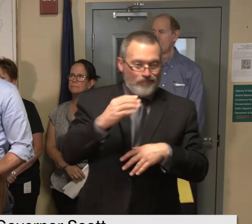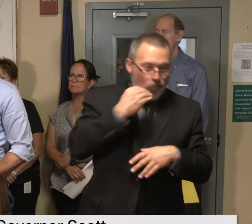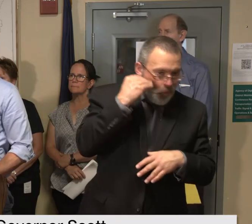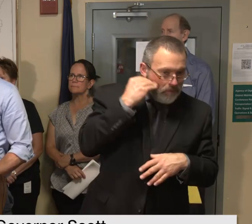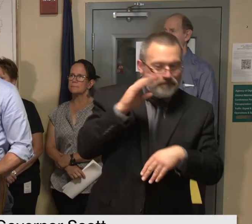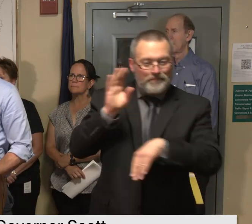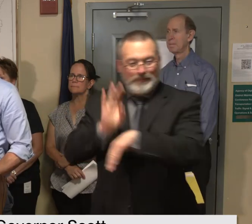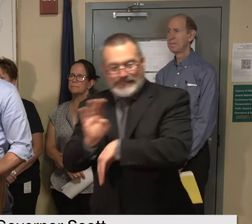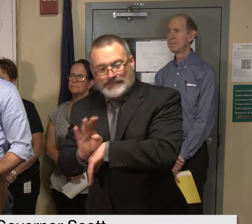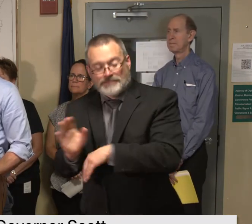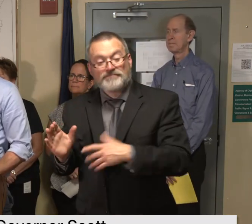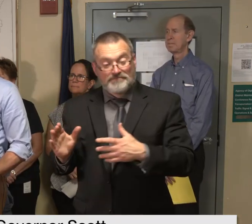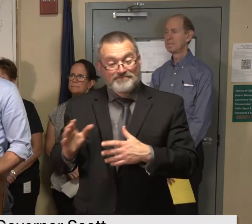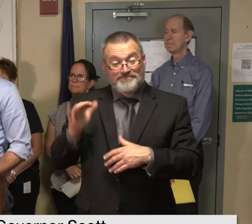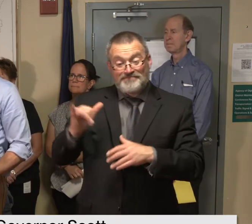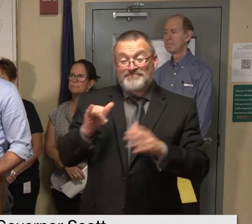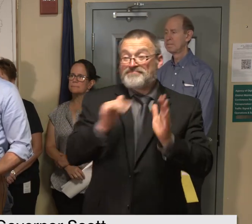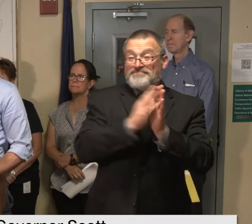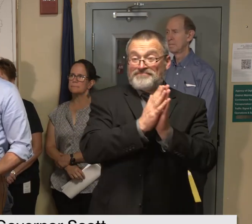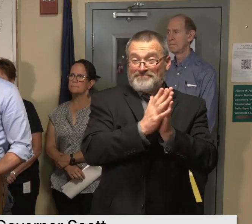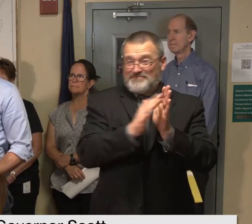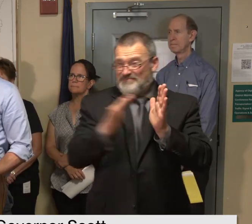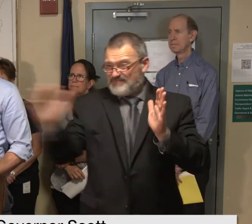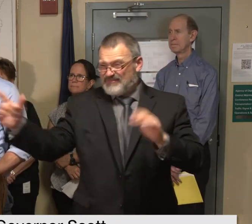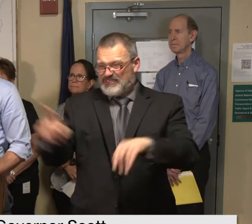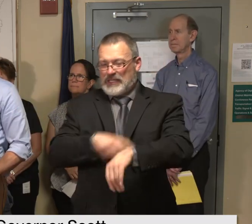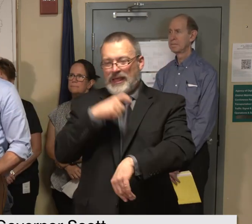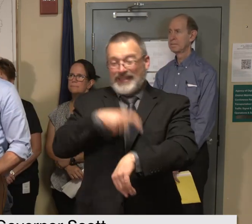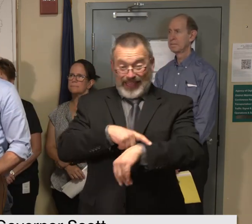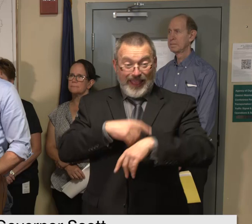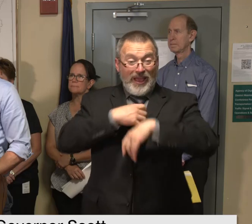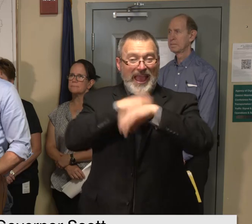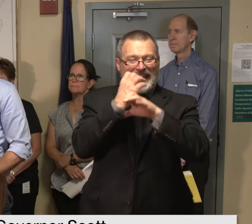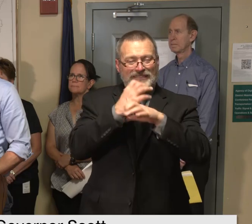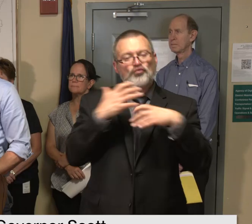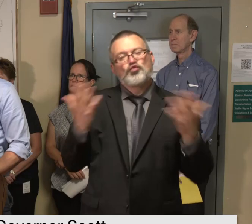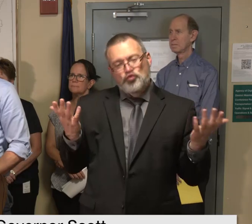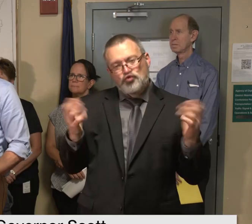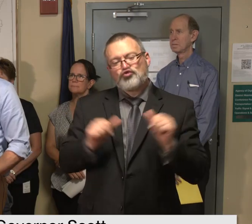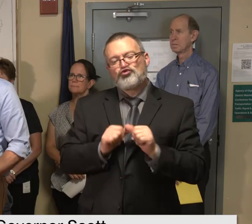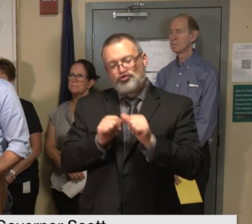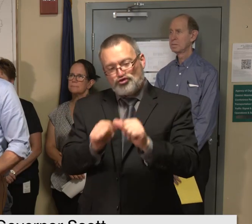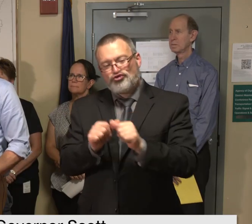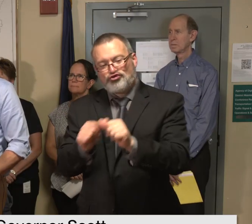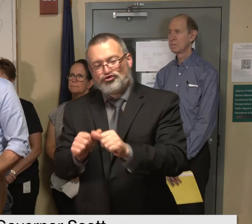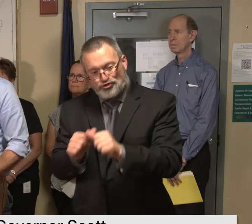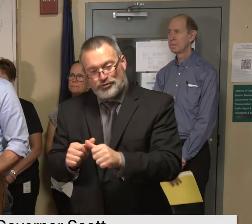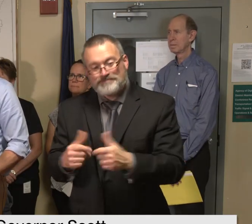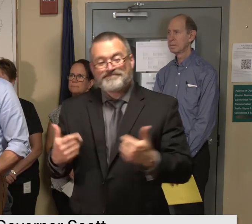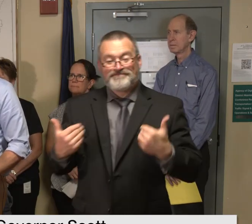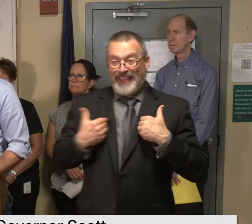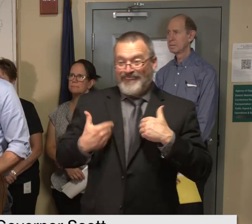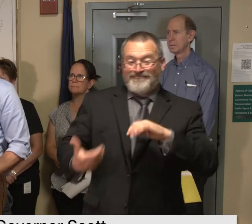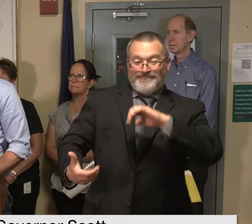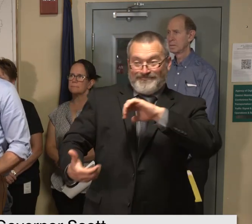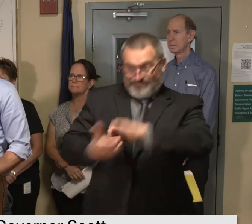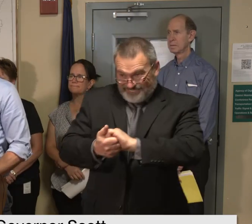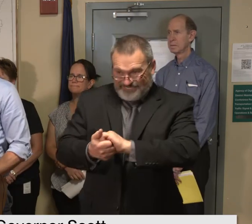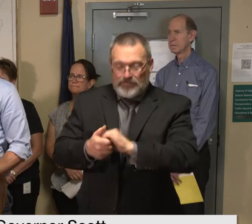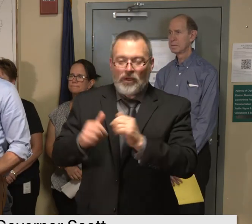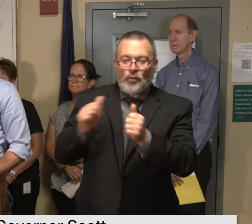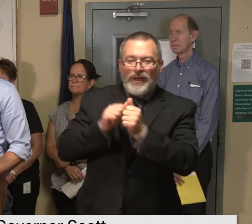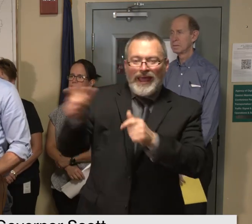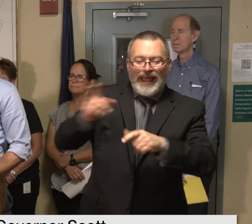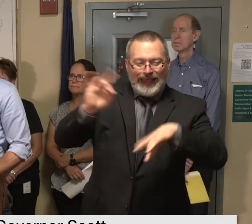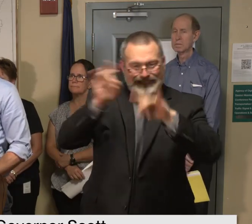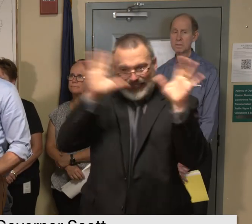a crisis like this we do have partners who are doing disaster case management of course they were also impacted by the flood